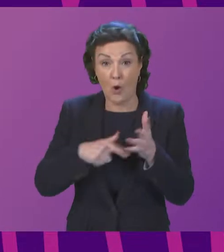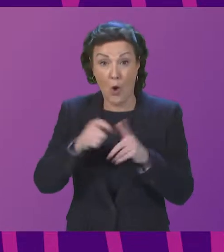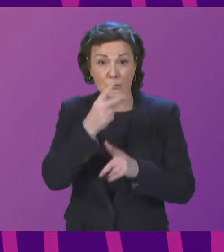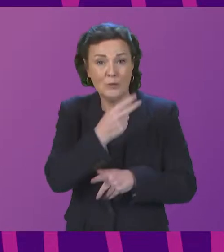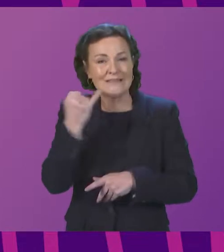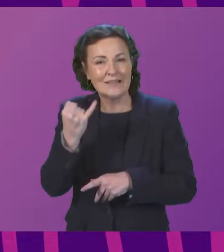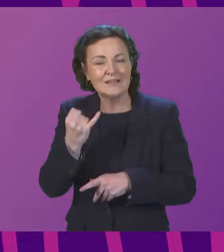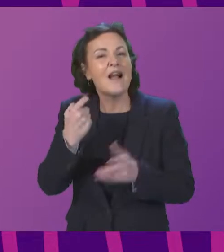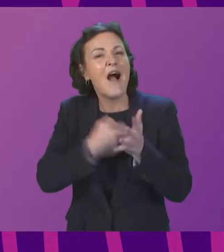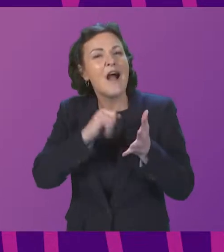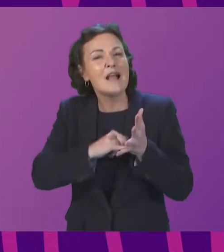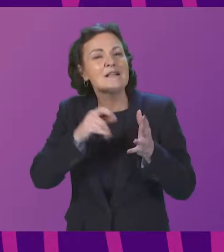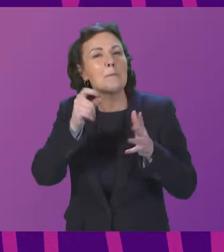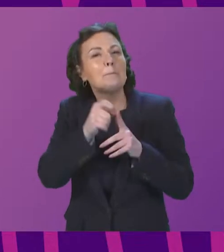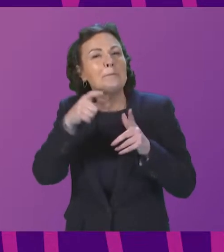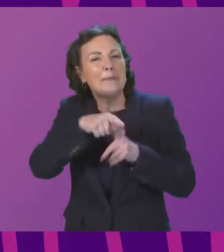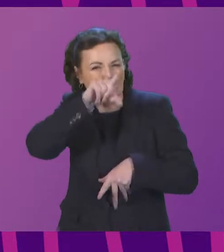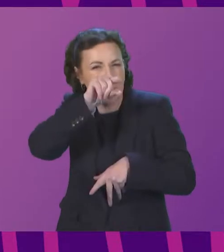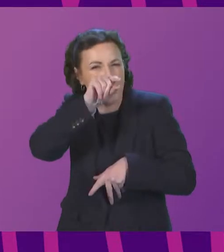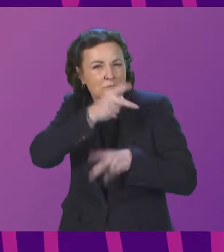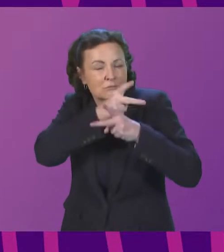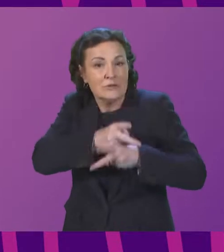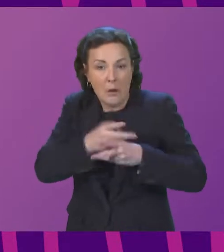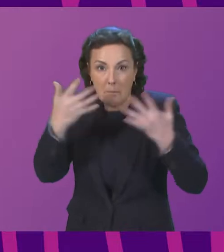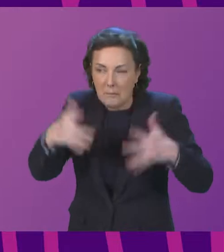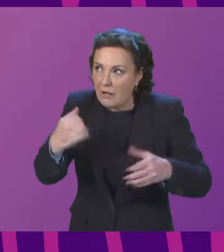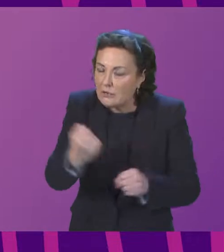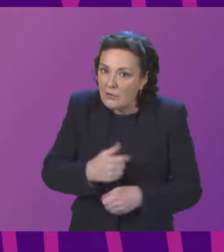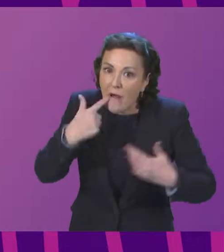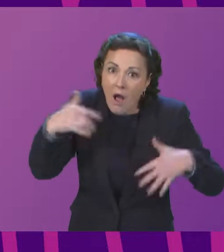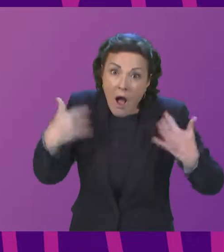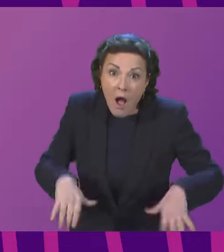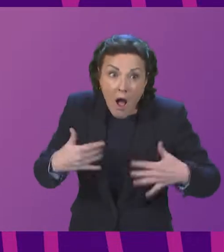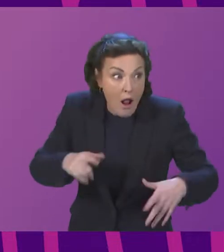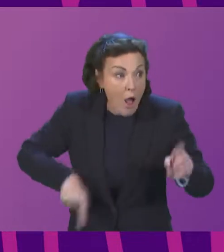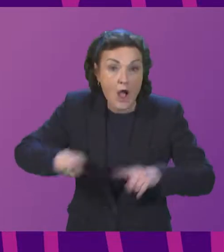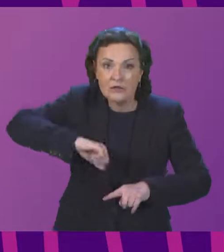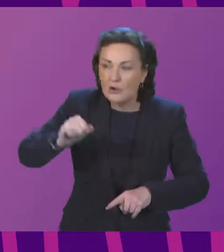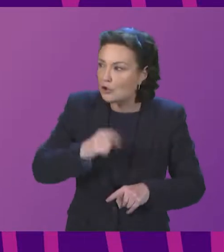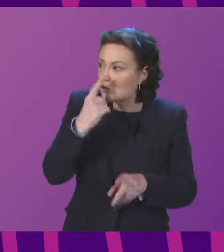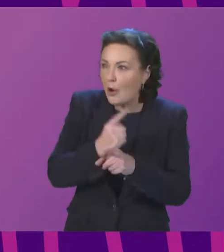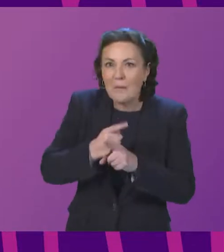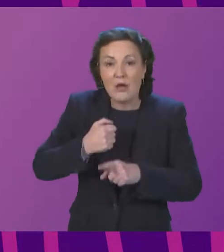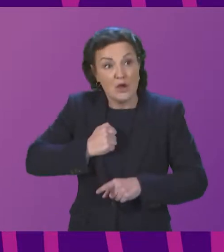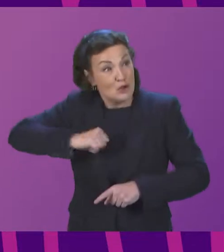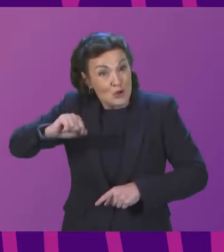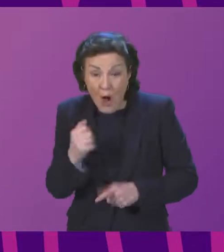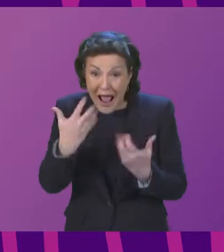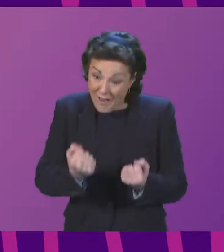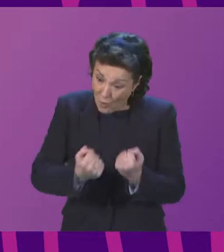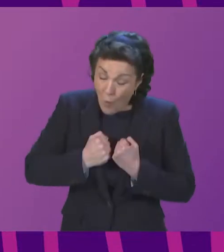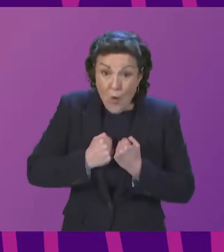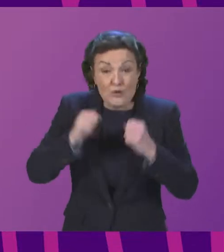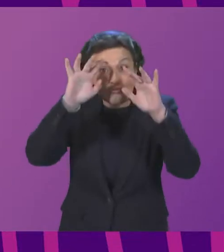showcase on Scotland's rainforests which was quite an eye-opening educational experience. I think a lot of people don't realise that rainforests exist in Scotland in a